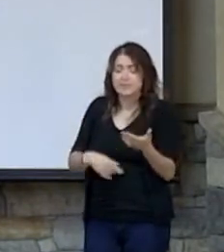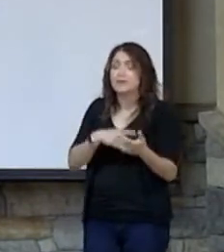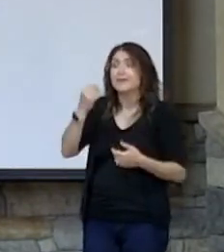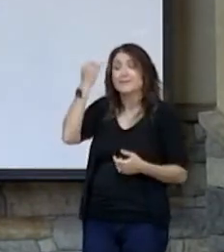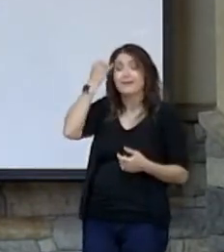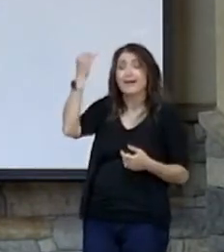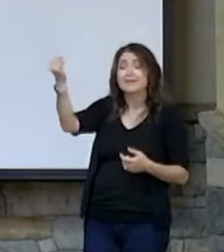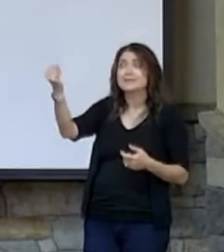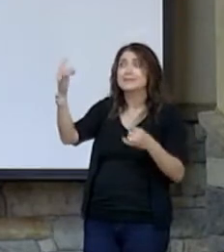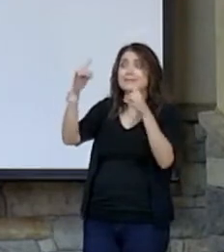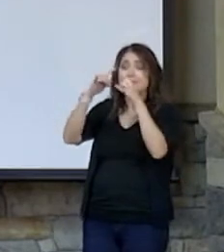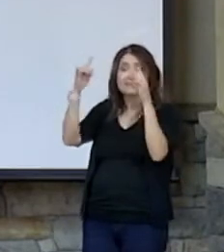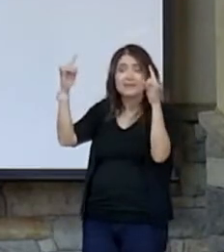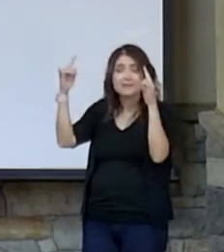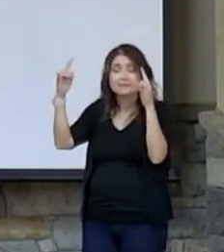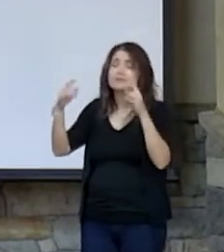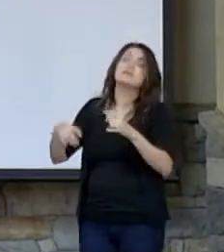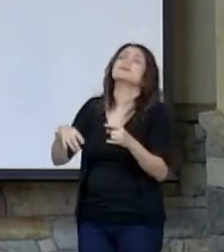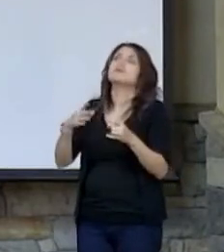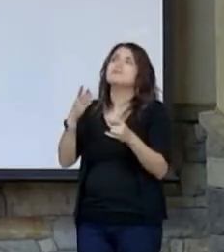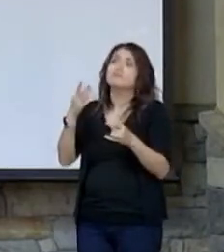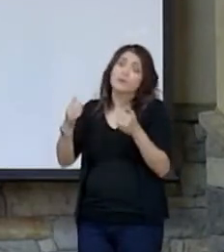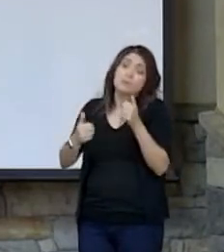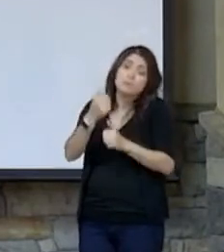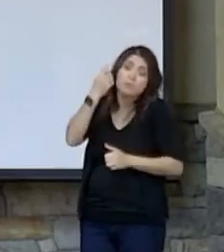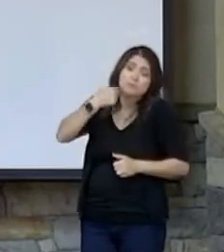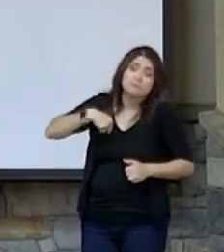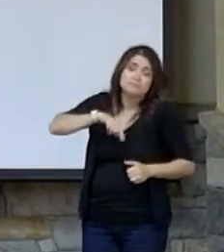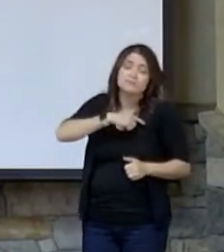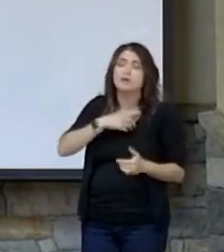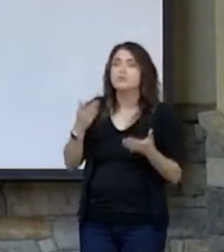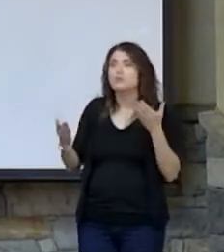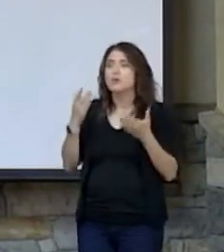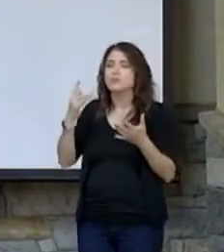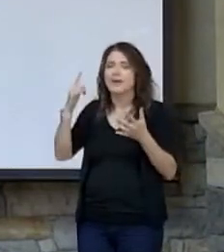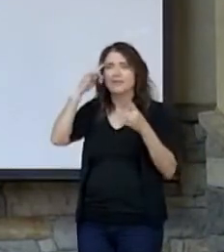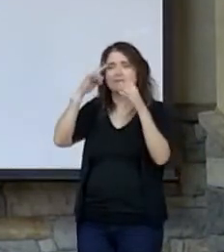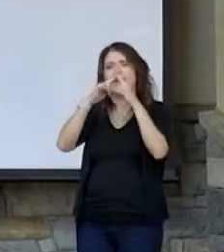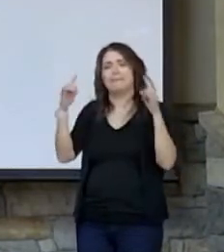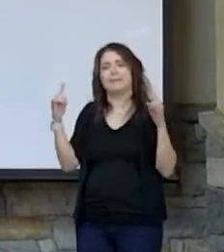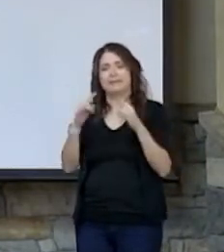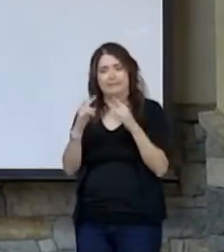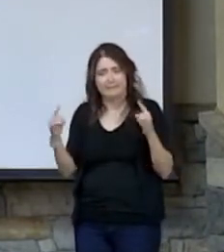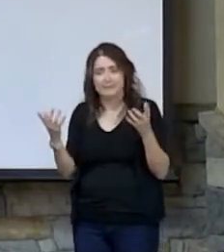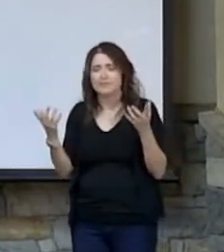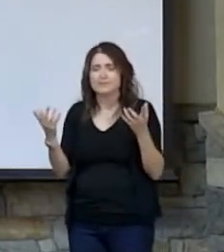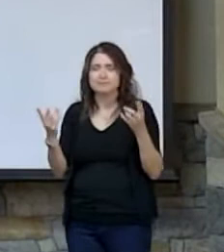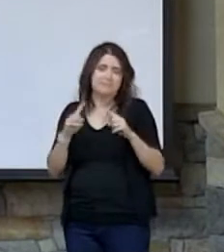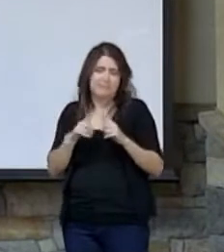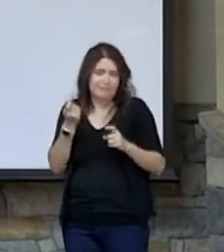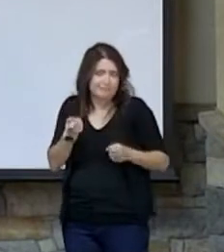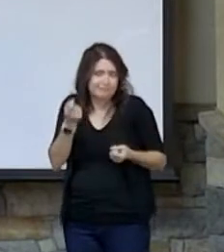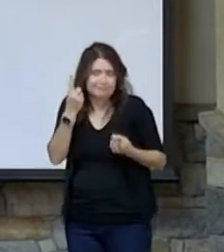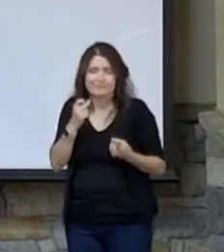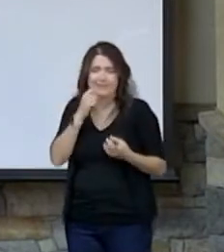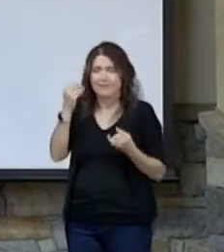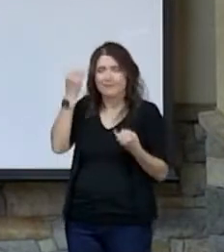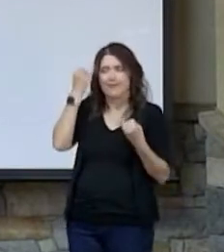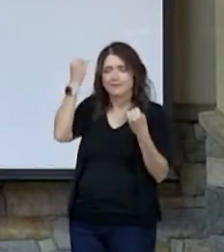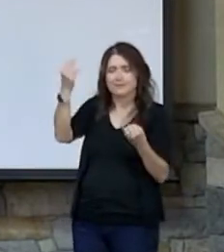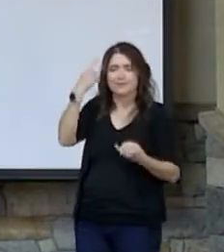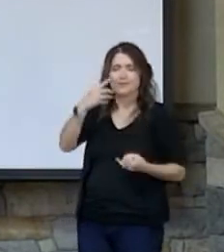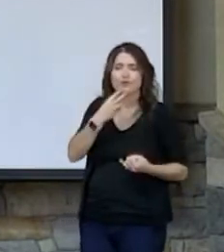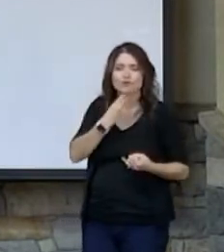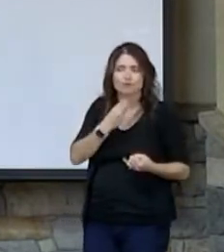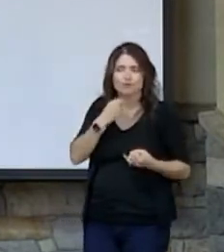of a tent. I guess for most of us, we would probably go to camping, but you see, that's not the idea for a Jew